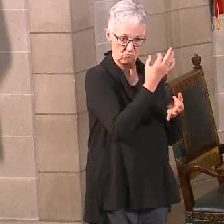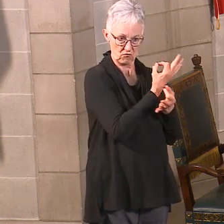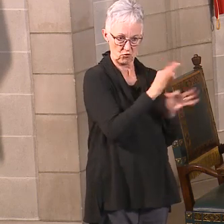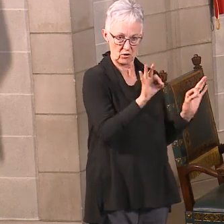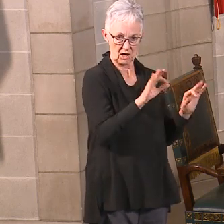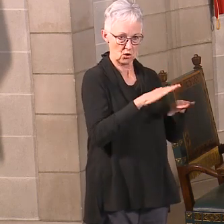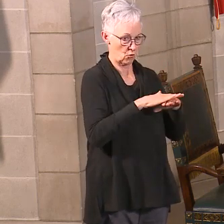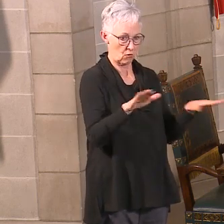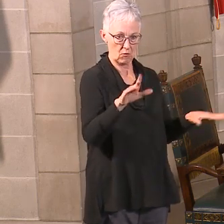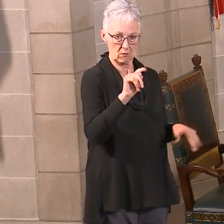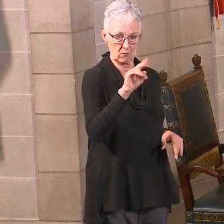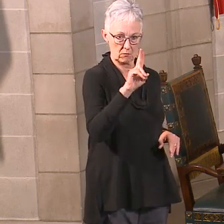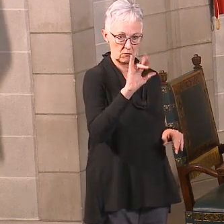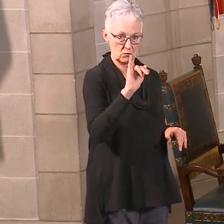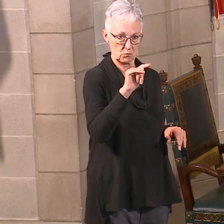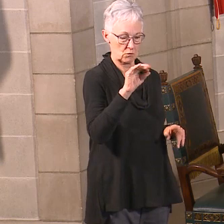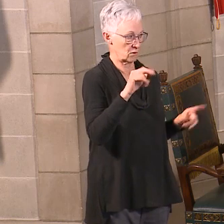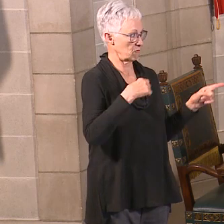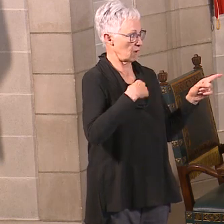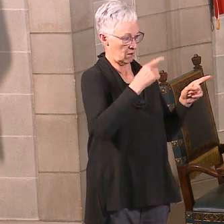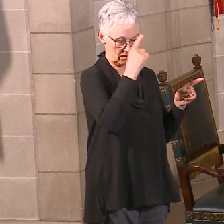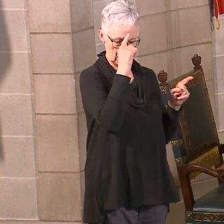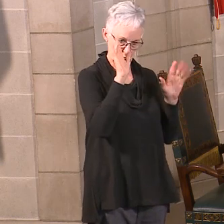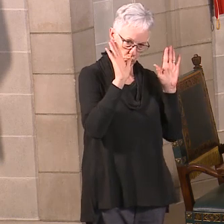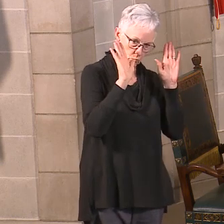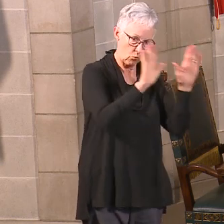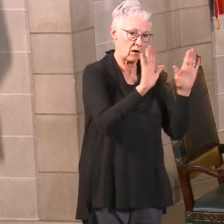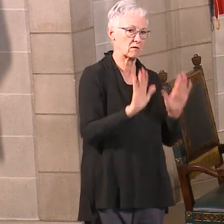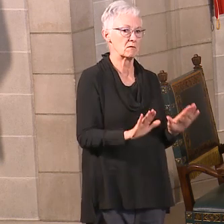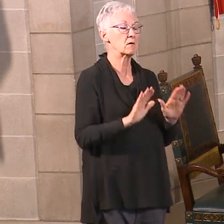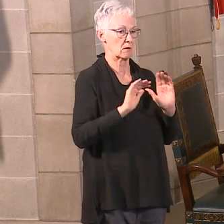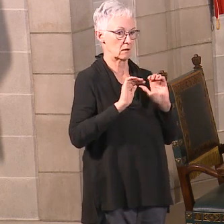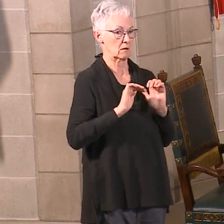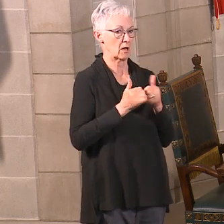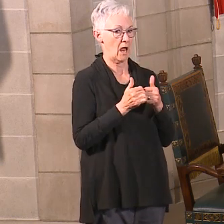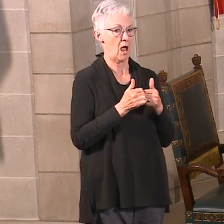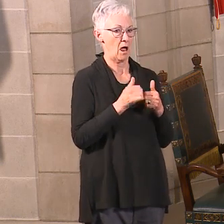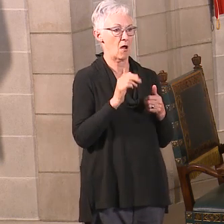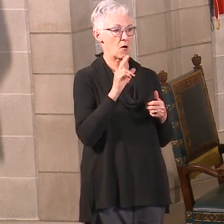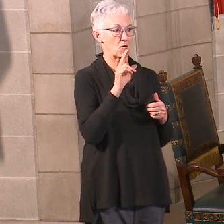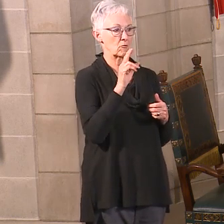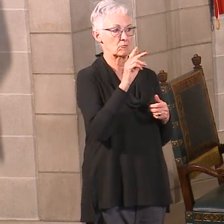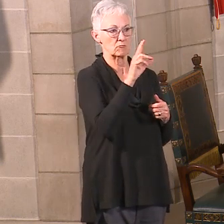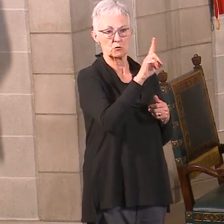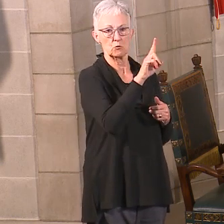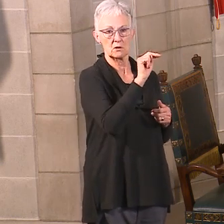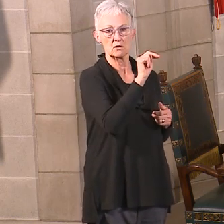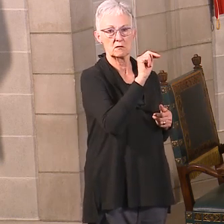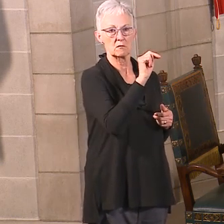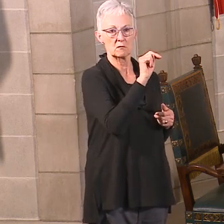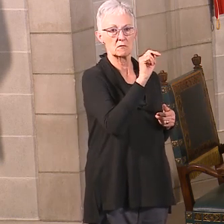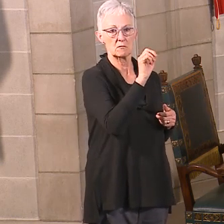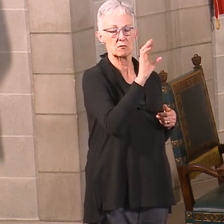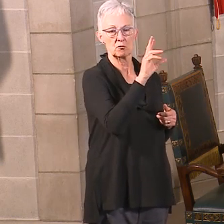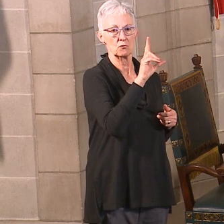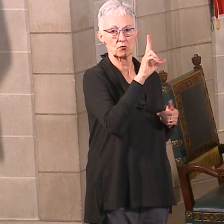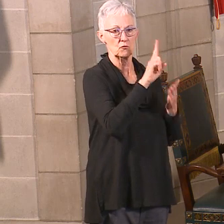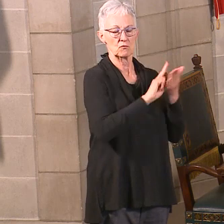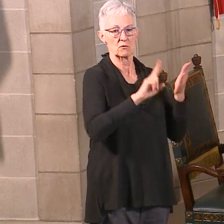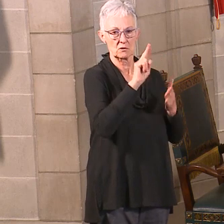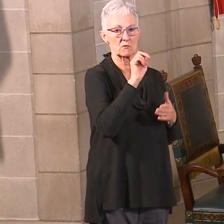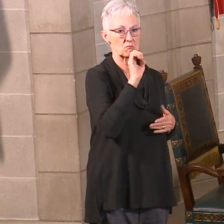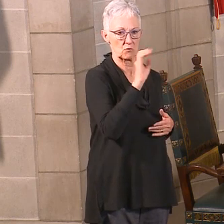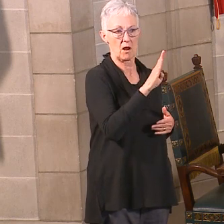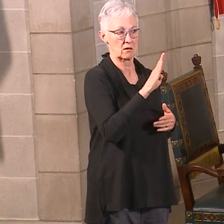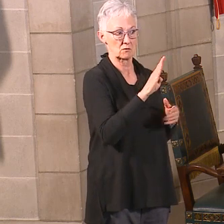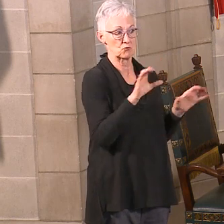think that that's wonderful that the University of Nebraska is being forward-thinking about how they do that for our folks here in Nebraska. So that's a good deal. look forward to continuing to work with